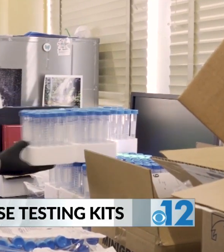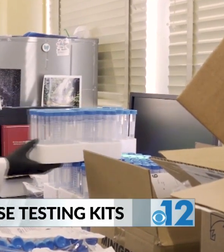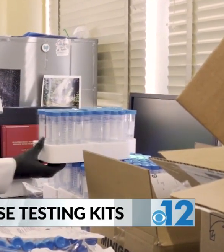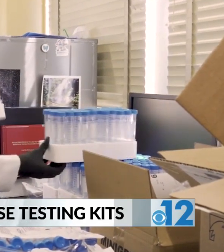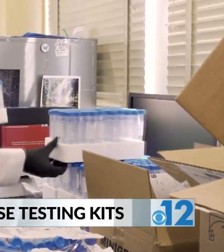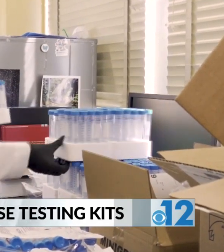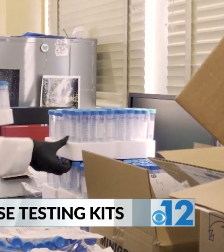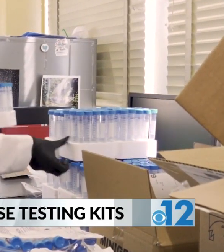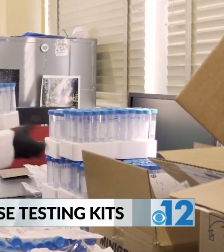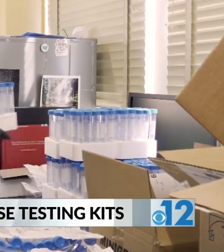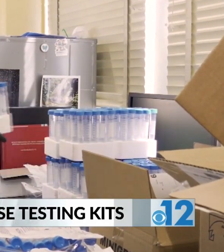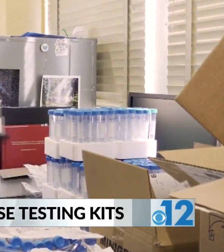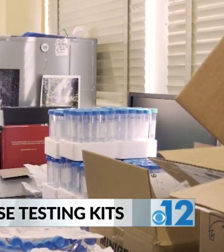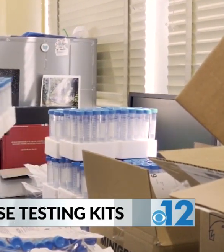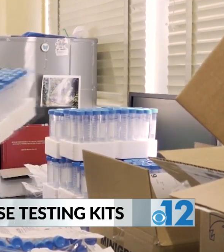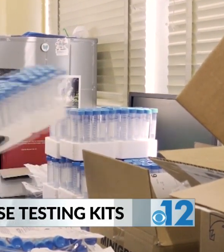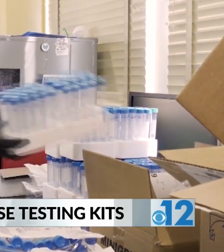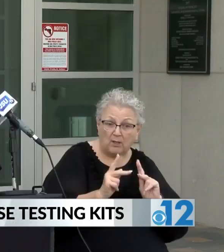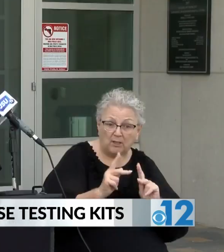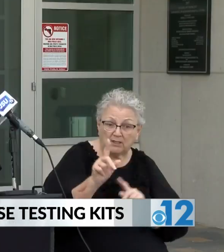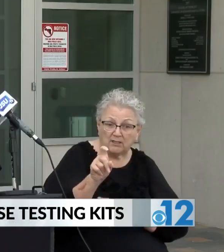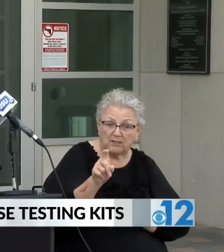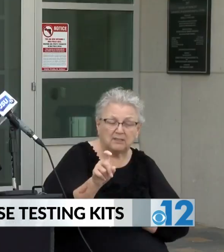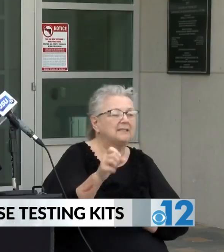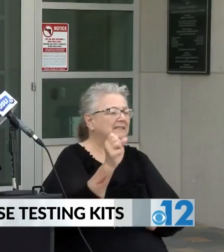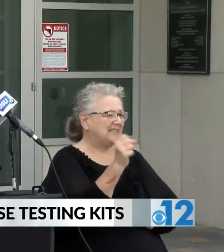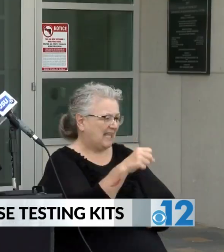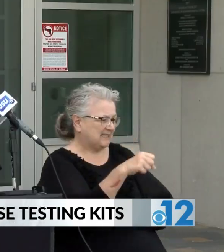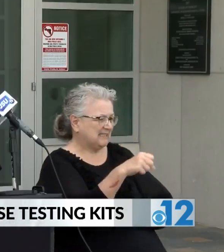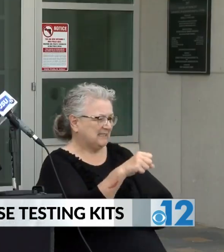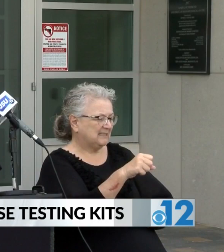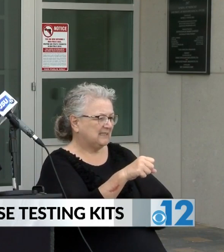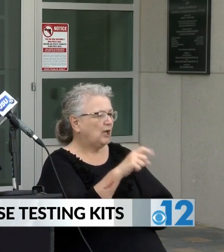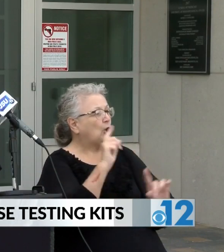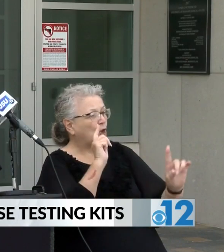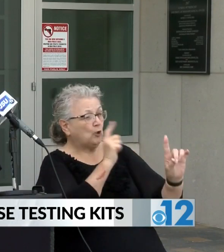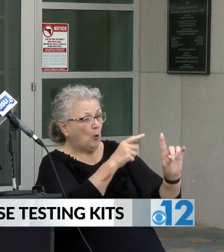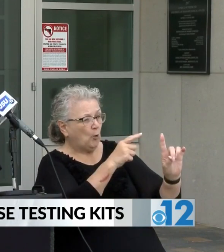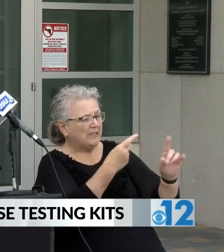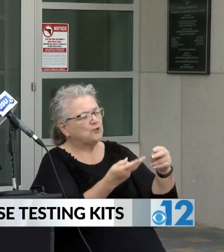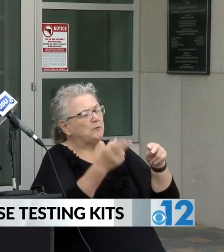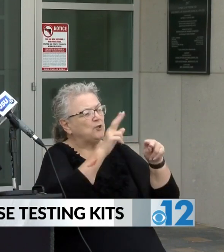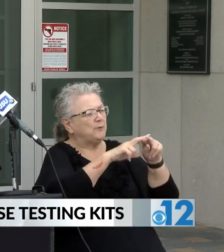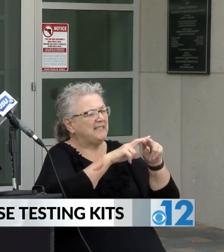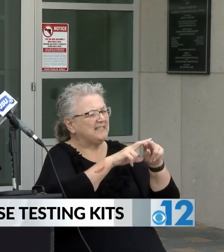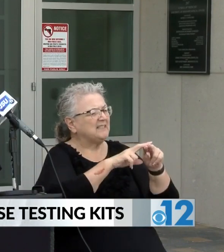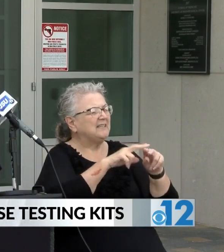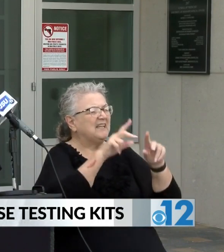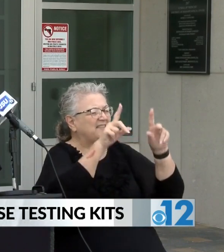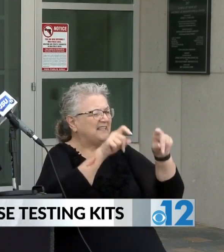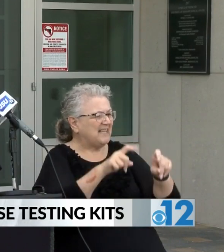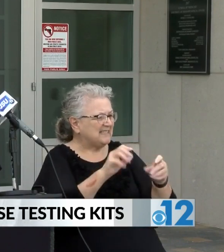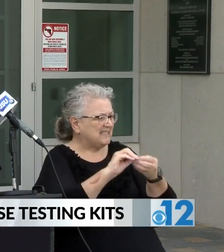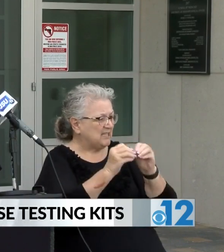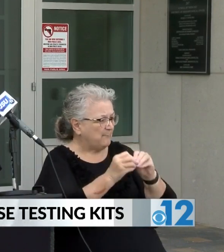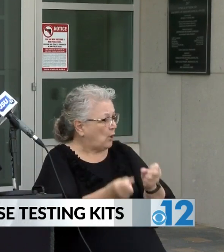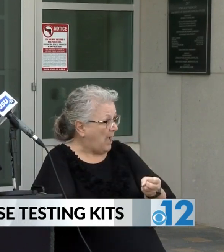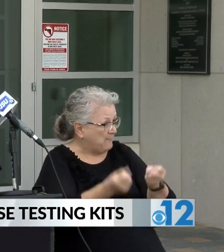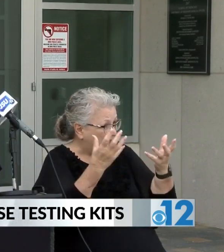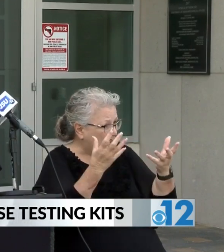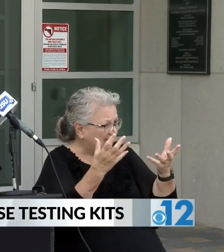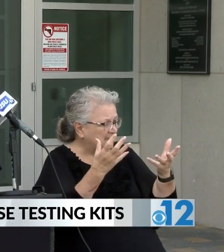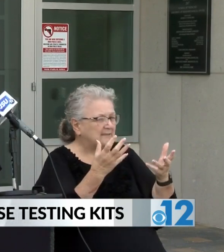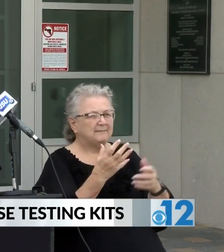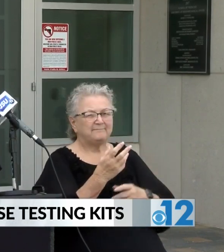MISSISSIPPI COMMUNITIES. THE GOAL IS TO TAKE THIS TESTING NUMBER UP, SEVERAL HUNDRED MORE OVER THE